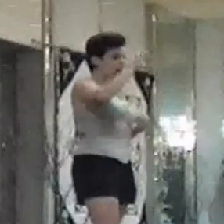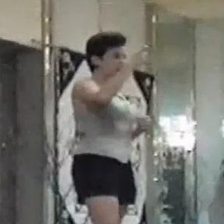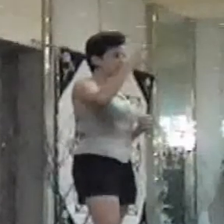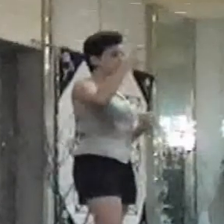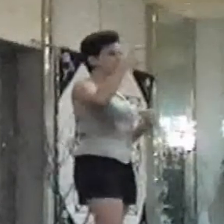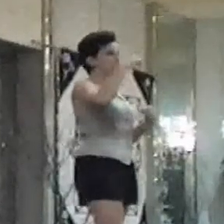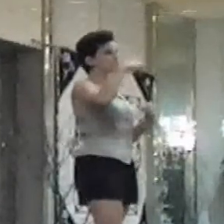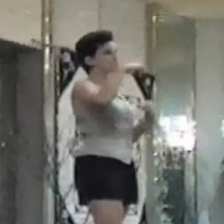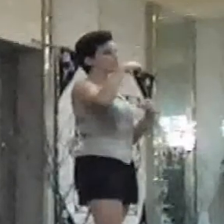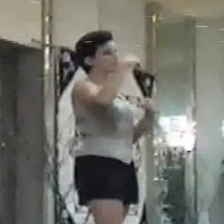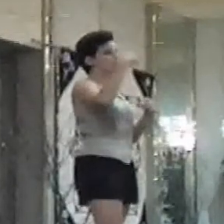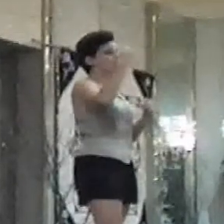Howard and Lex,